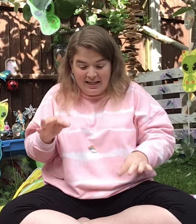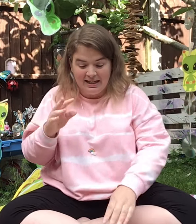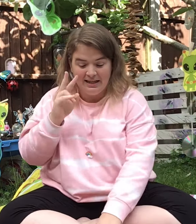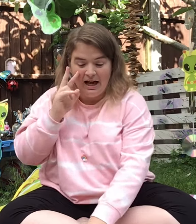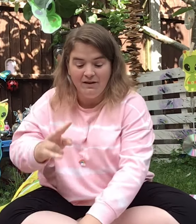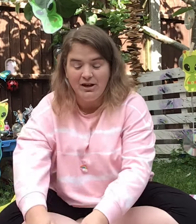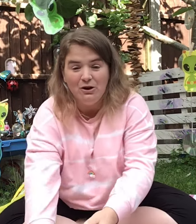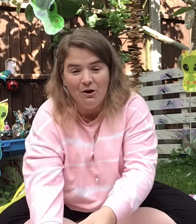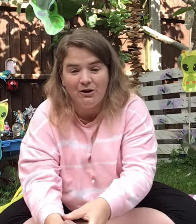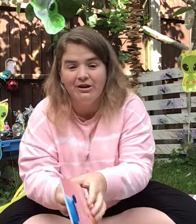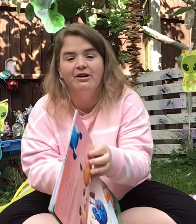Have a look.